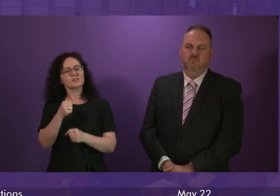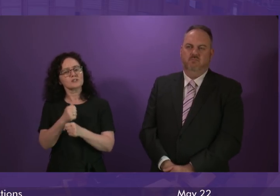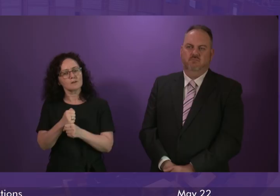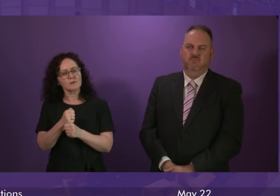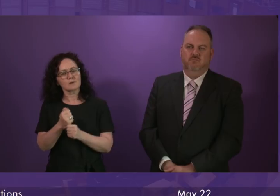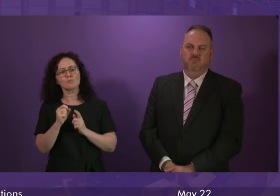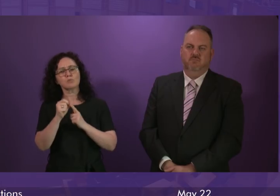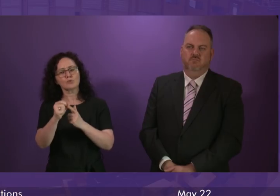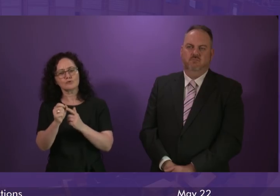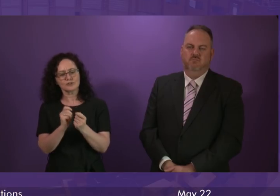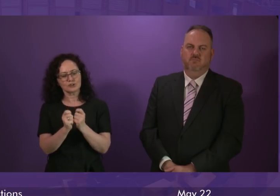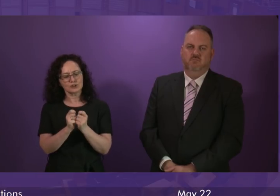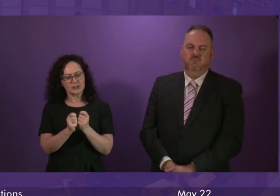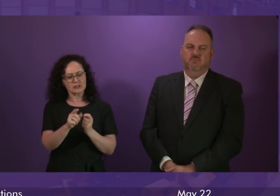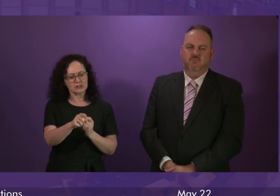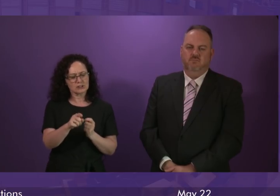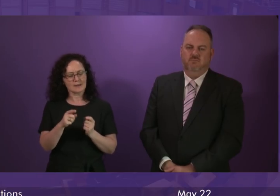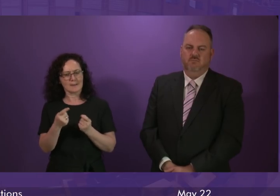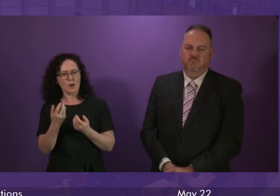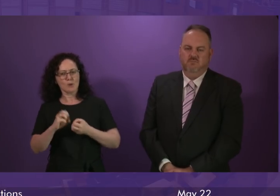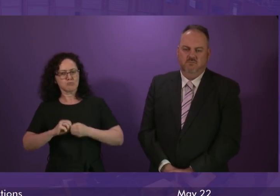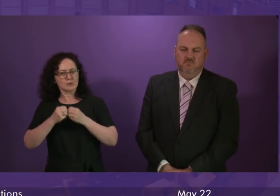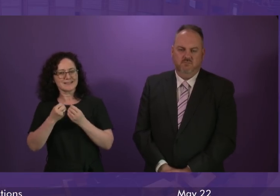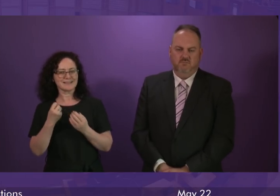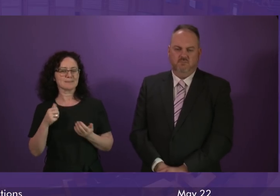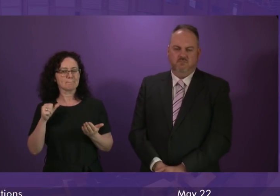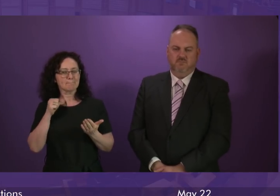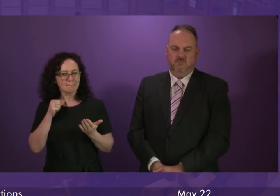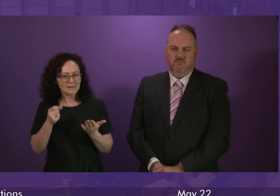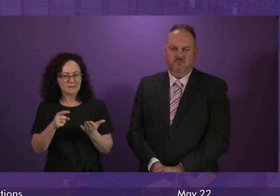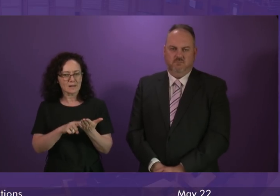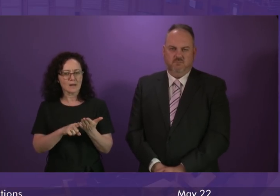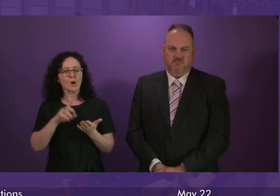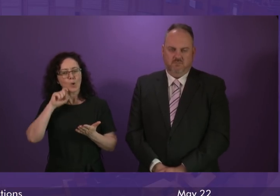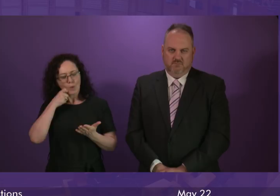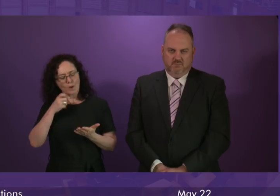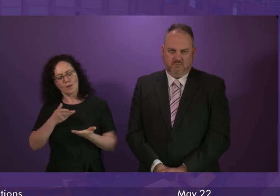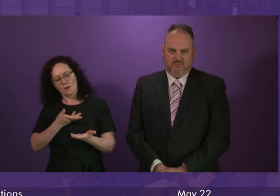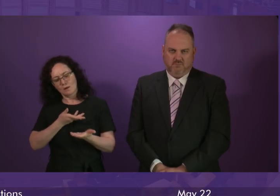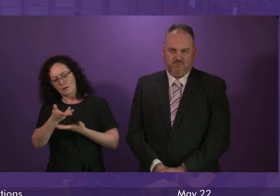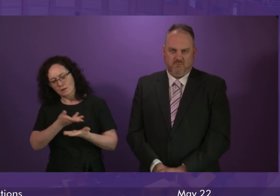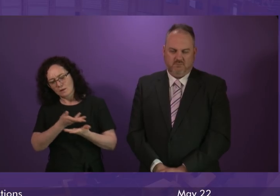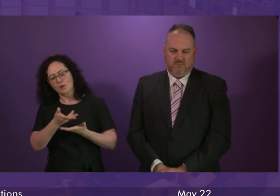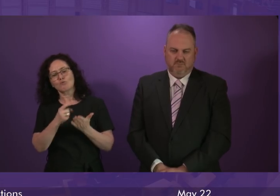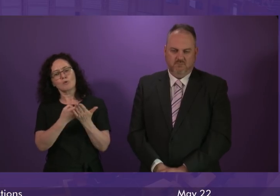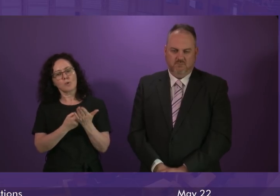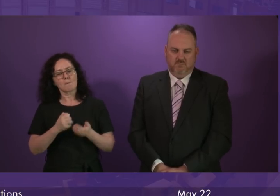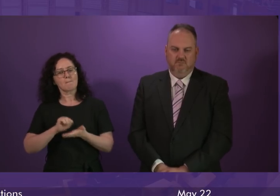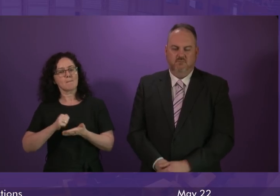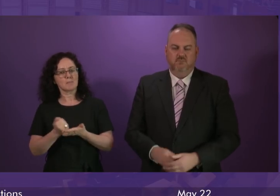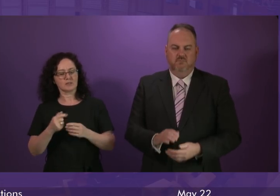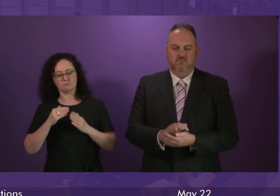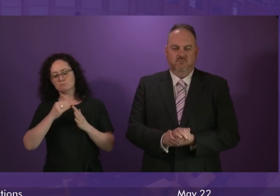introduce a maximum level of red and red processed meat served in schools, and we will publish a consultation report by the end of this school year.